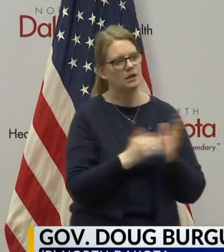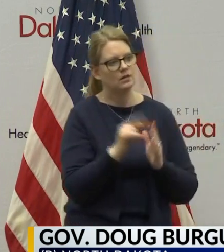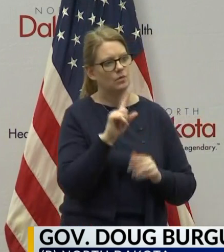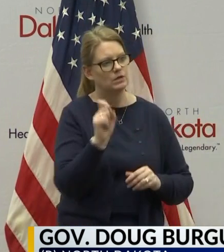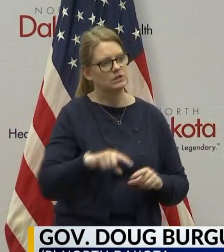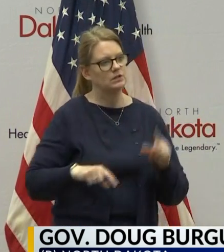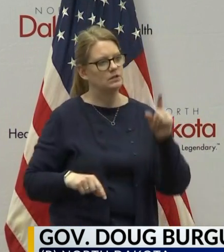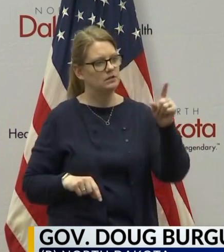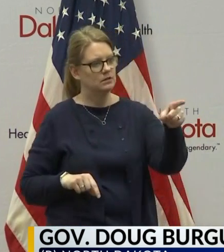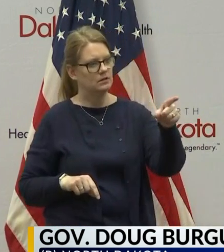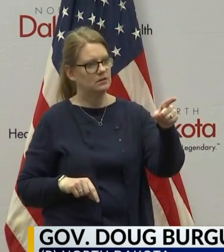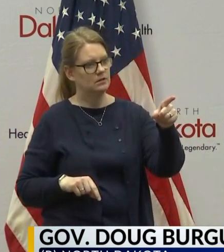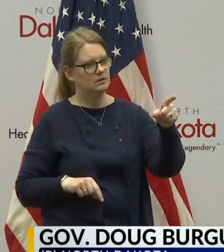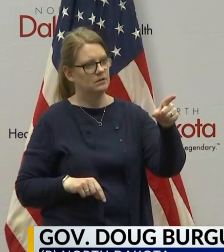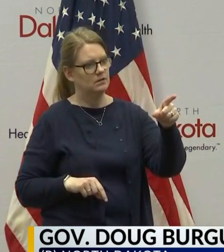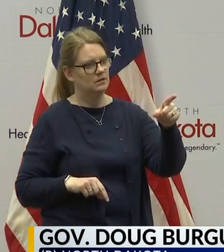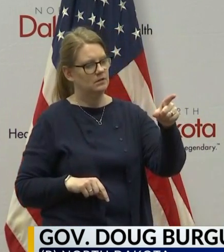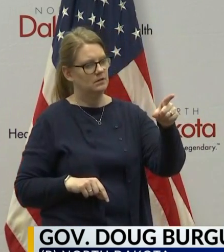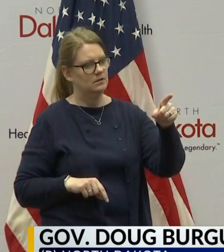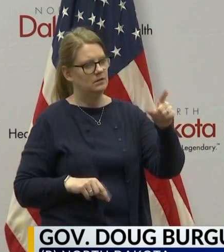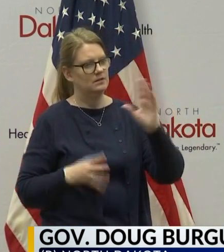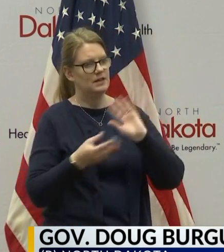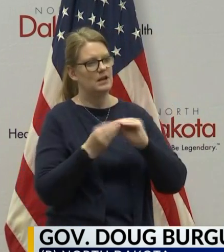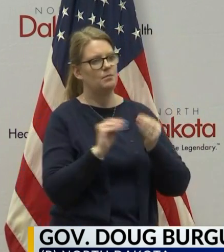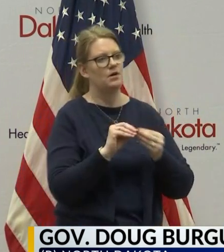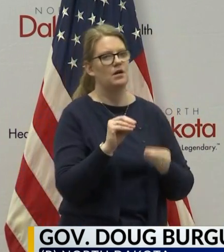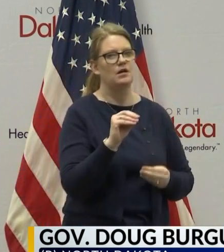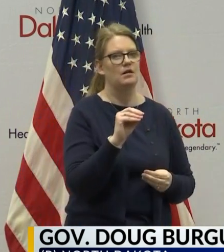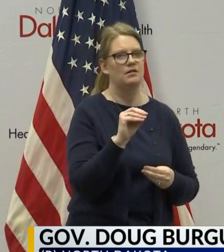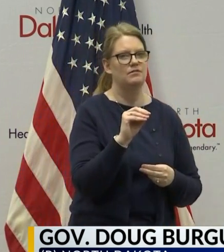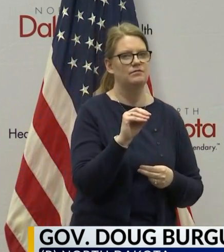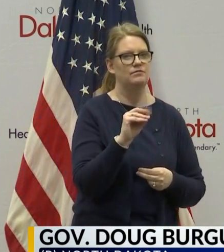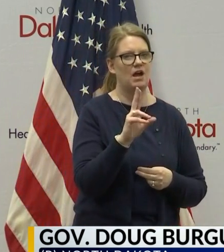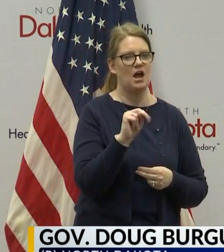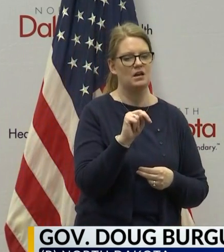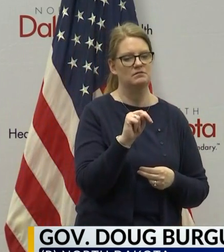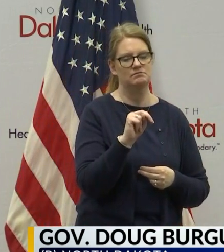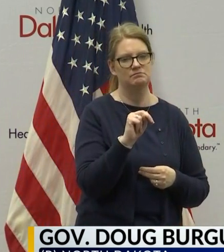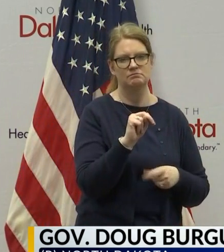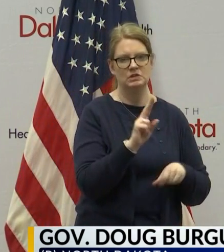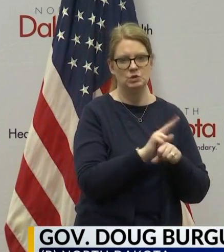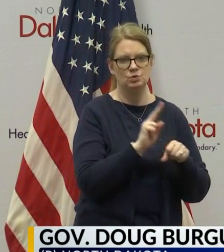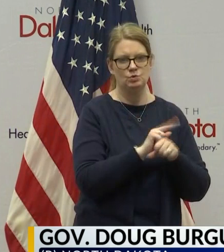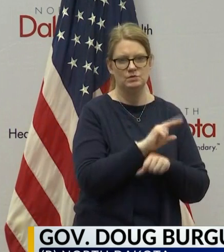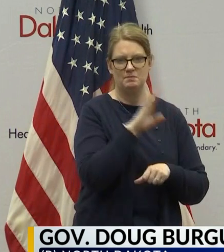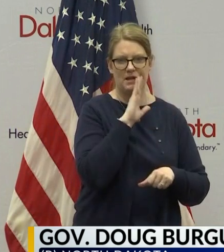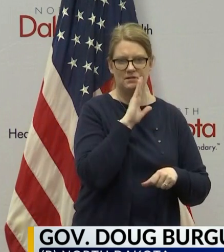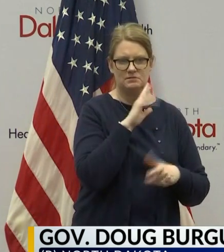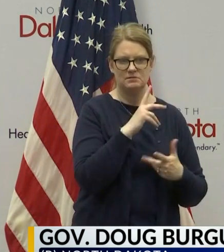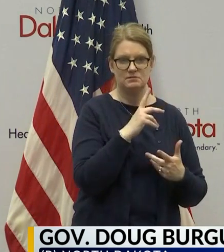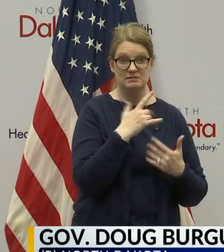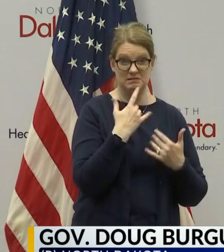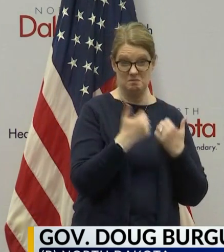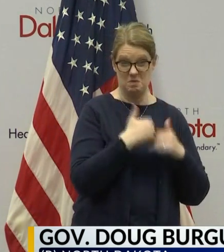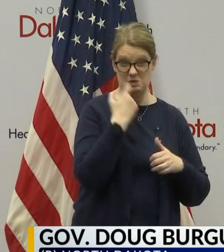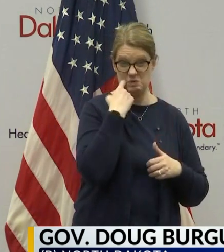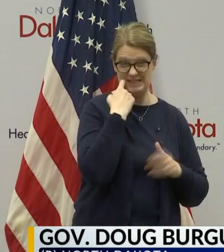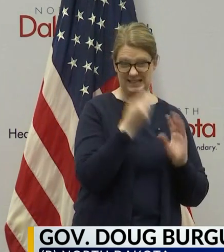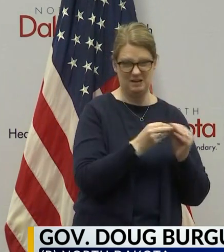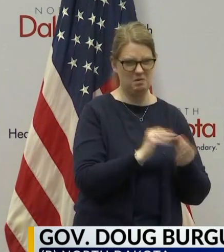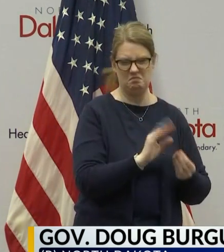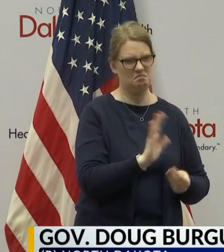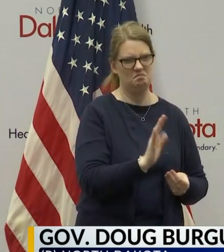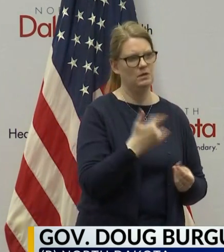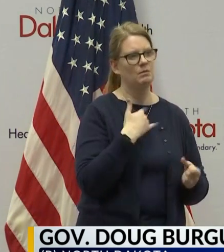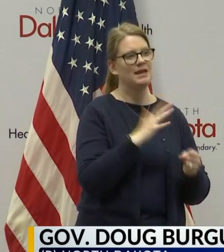Do you know the latest number on the number of unoccupied beds? Don't know the latest number, but it's, let's just say